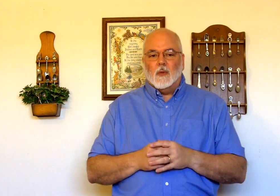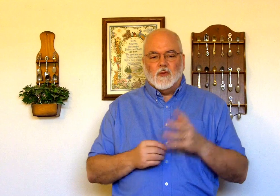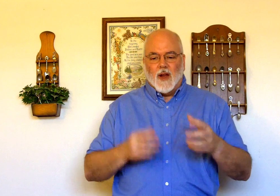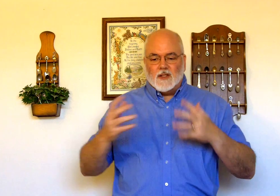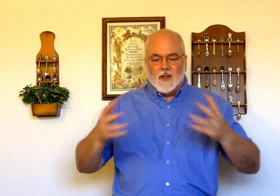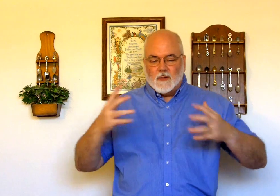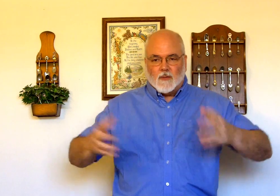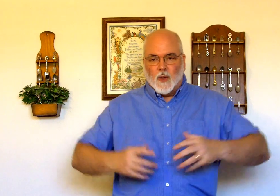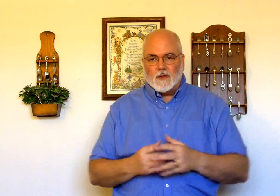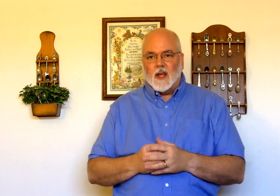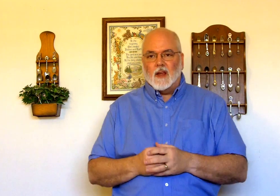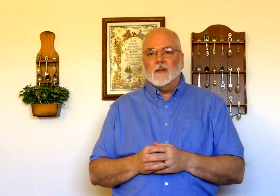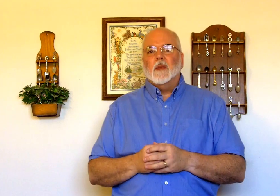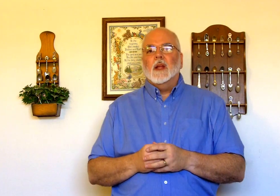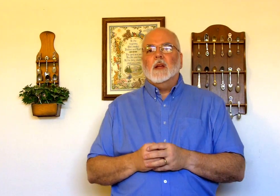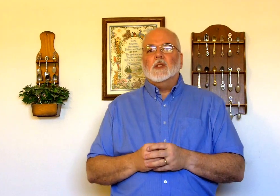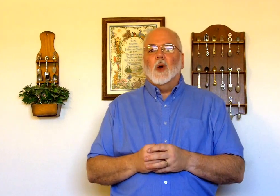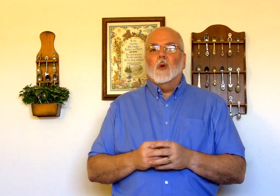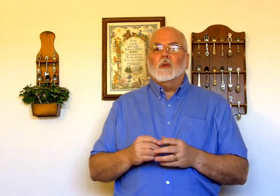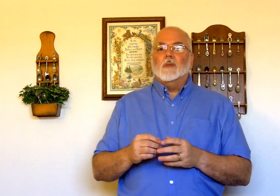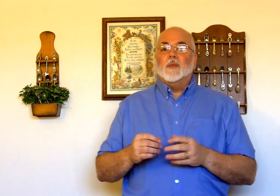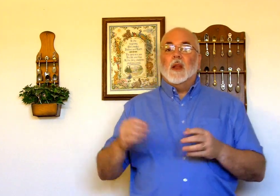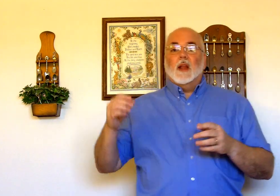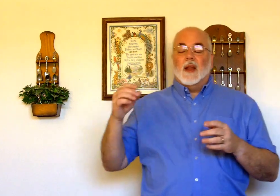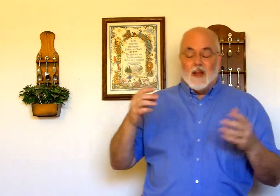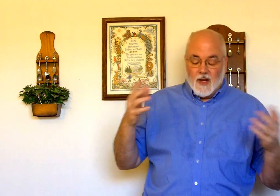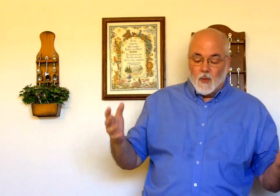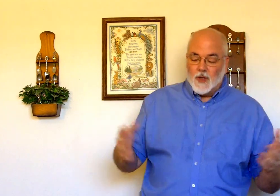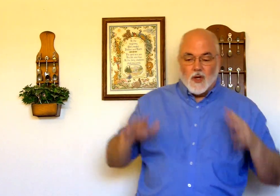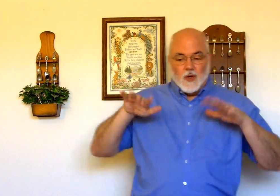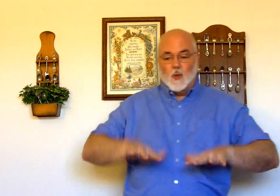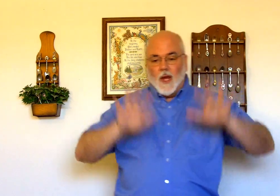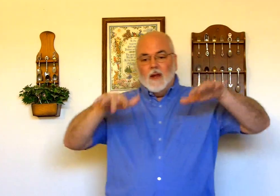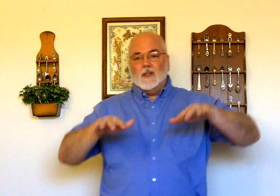find seven different ways saying it so here we're just going to use waves